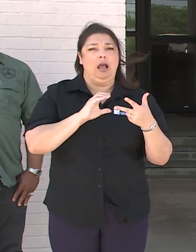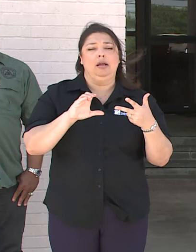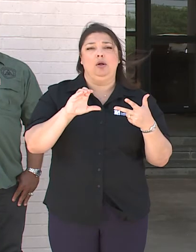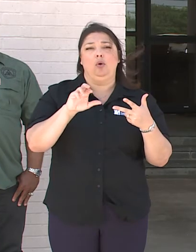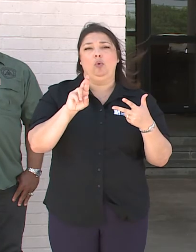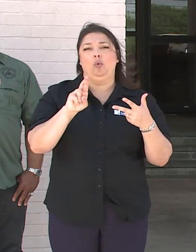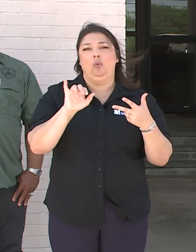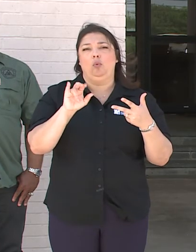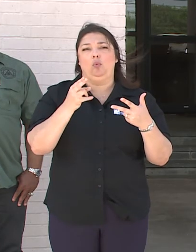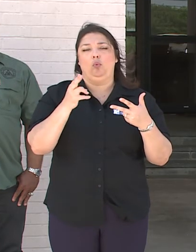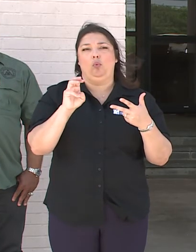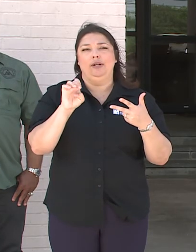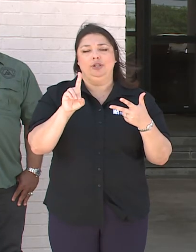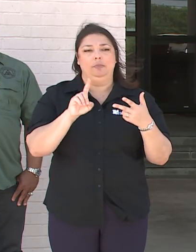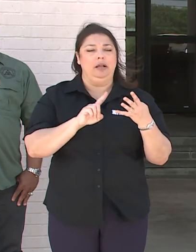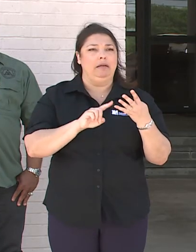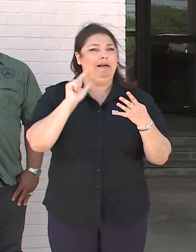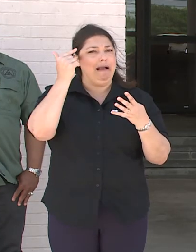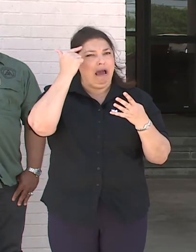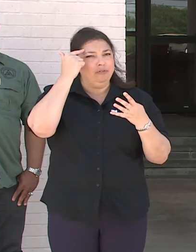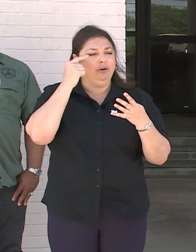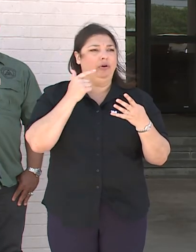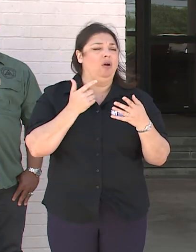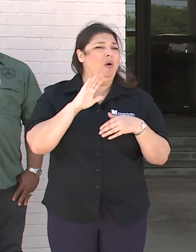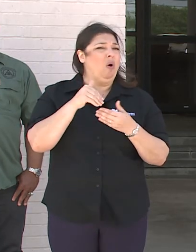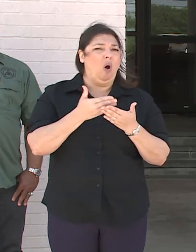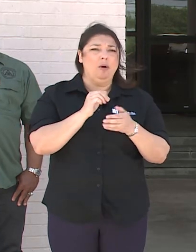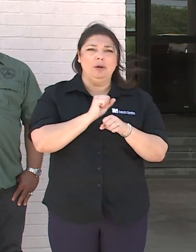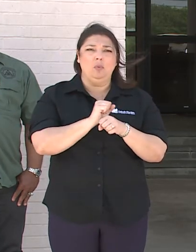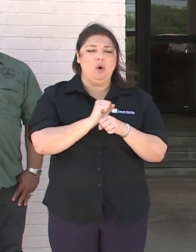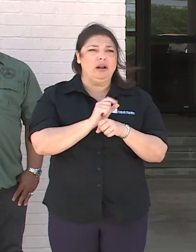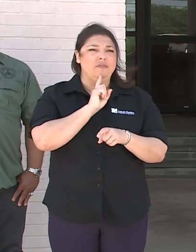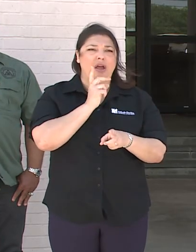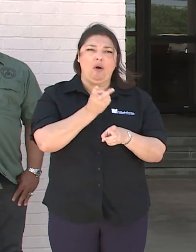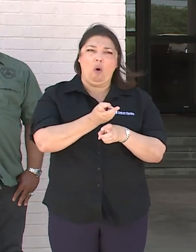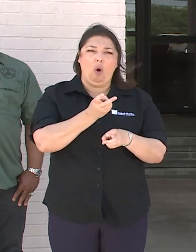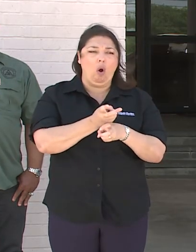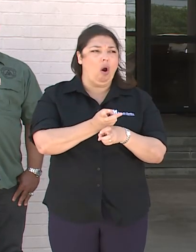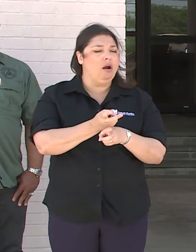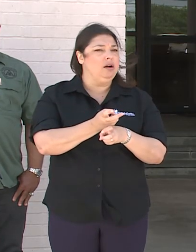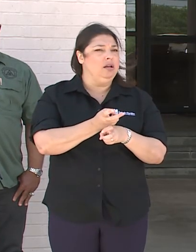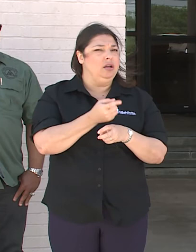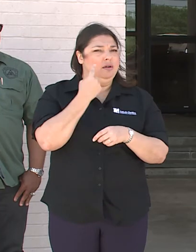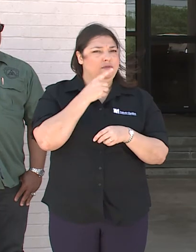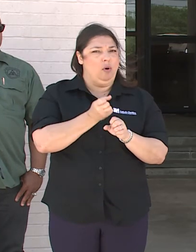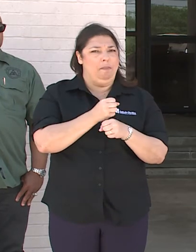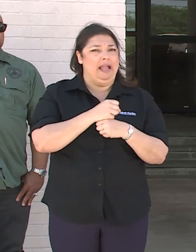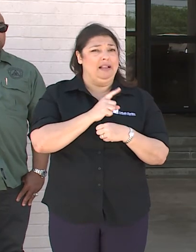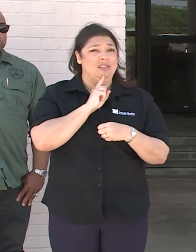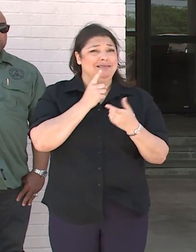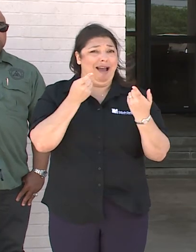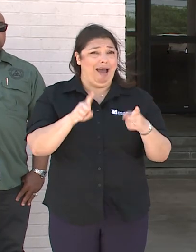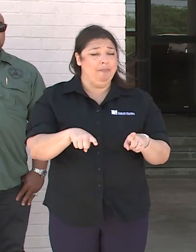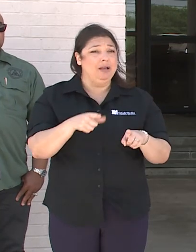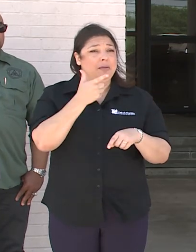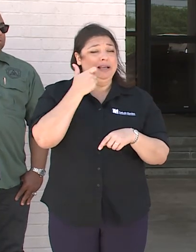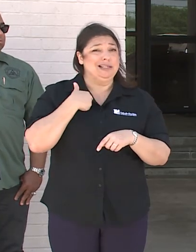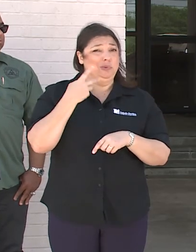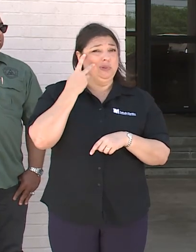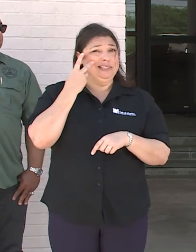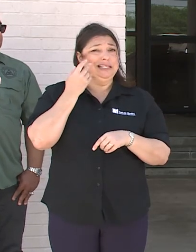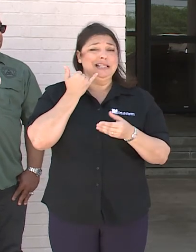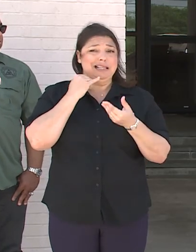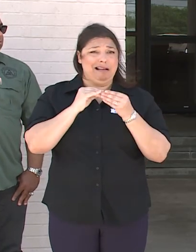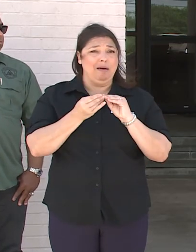Richmond, Garrett Graves, Governor John Bel Edwards. We have been working very hard on making this a reality because we see the numbers here.